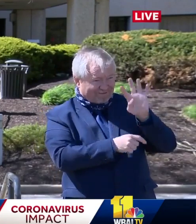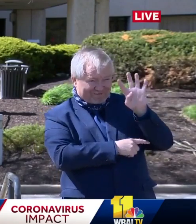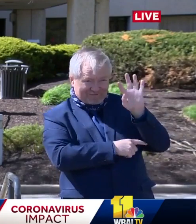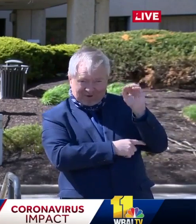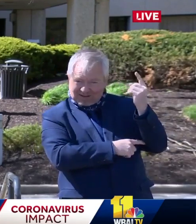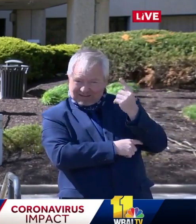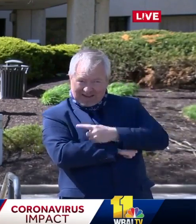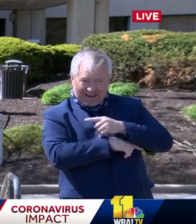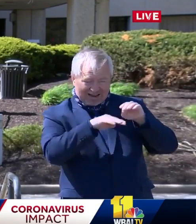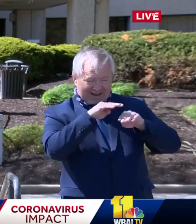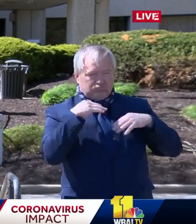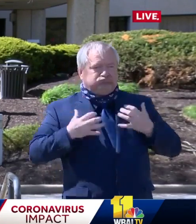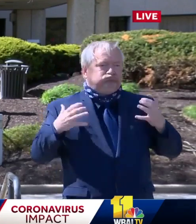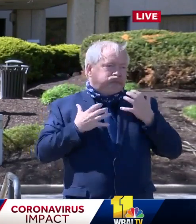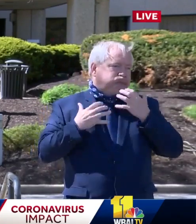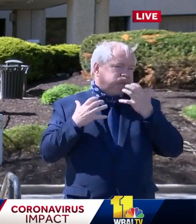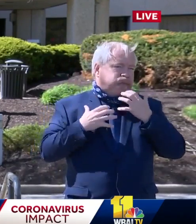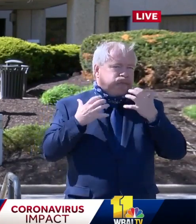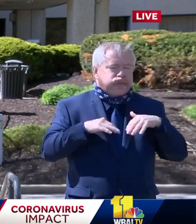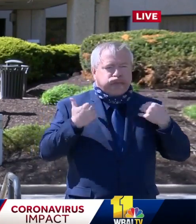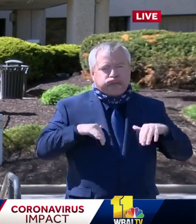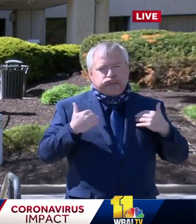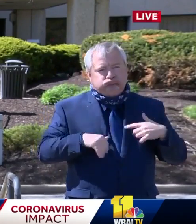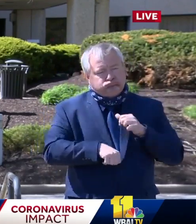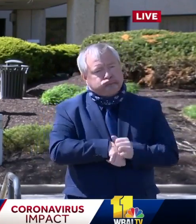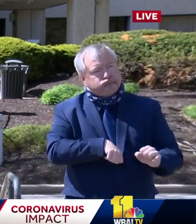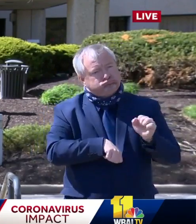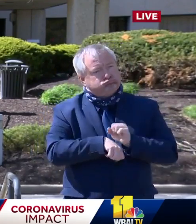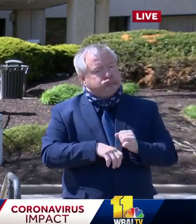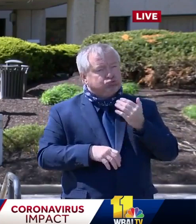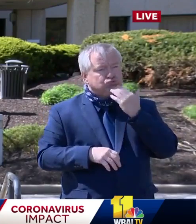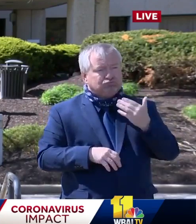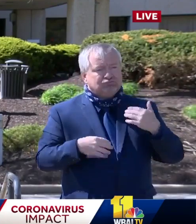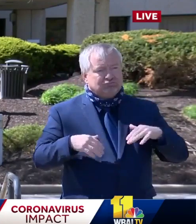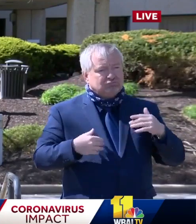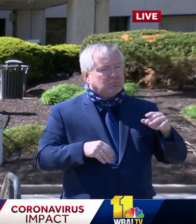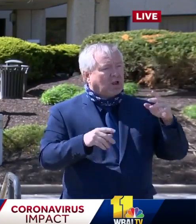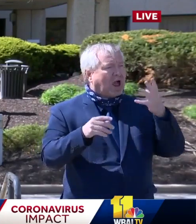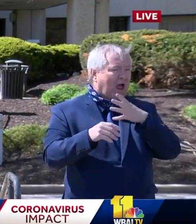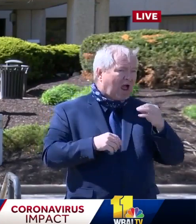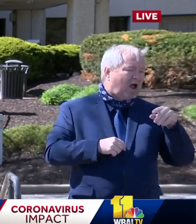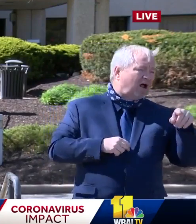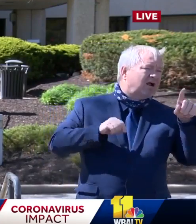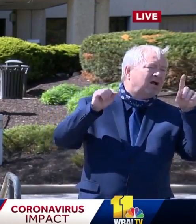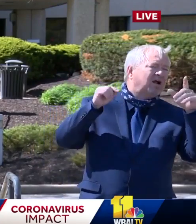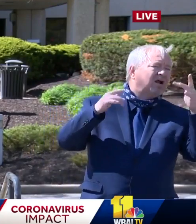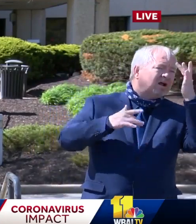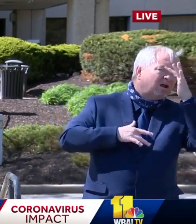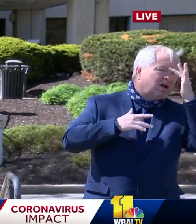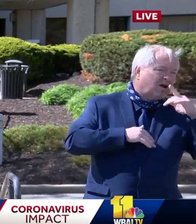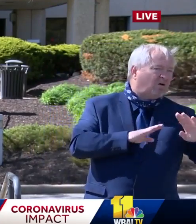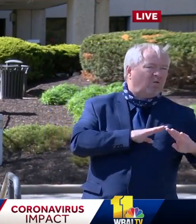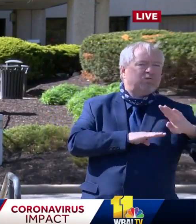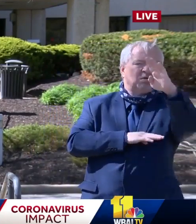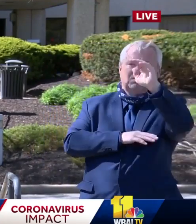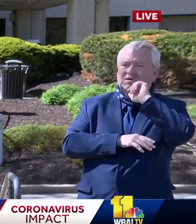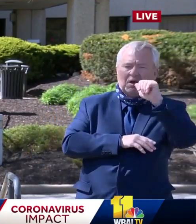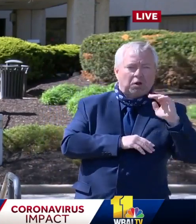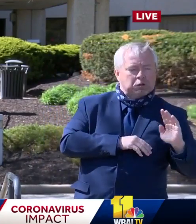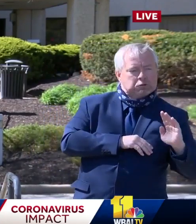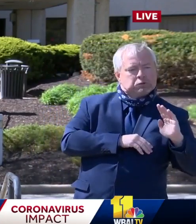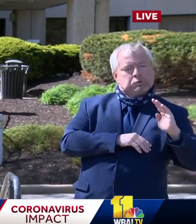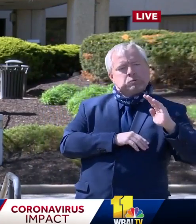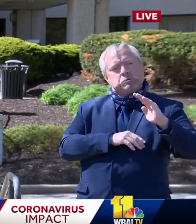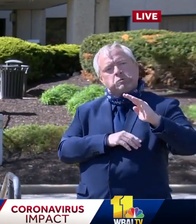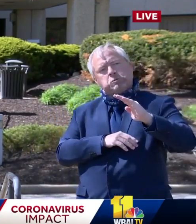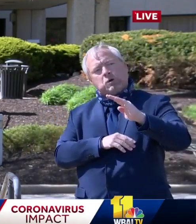accomplishment. And lowering that spike so we didn't have the huge numbers. Um, hopefully we're not going to need to use all of those,